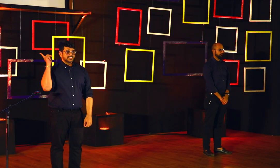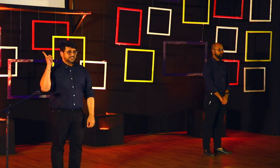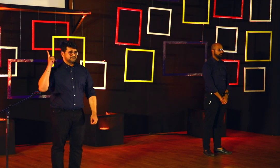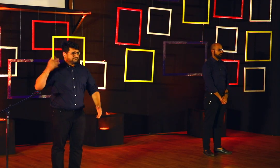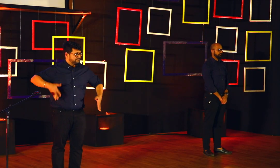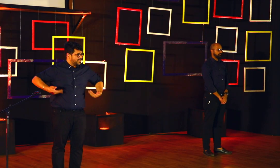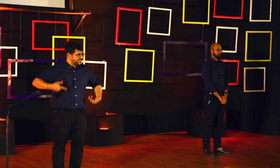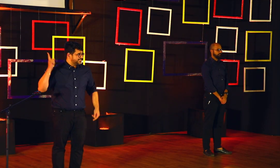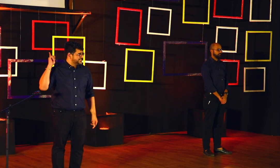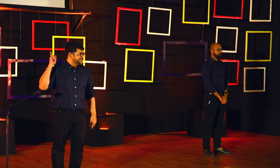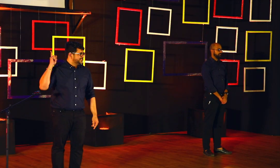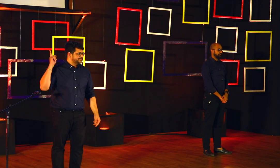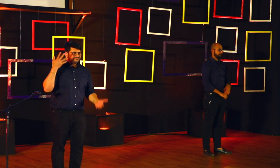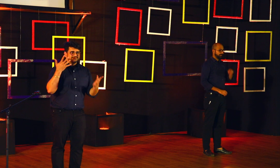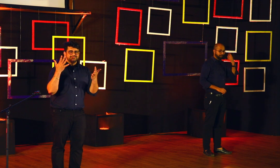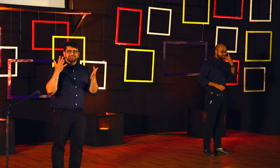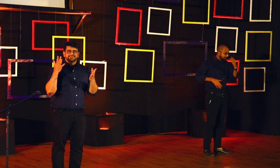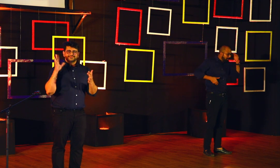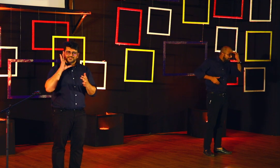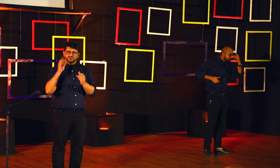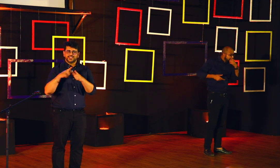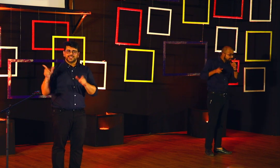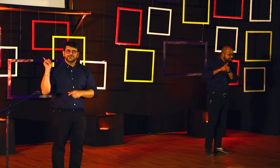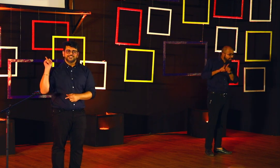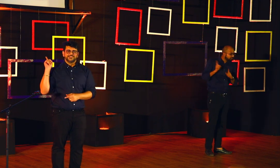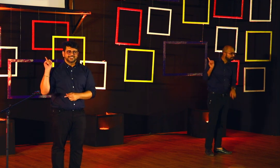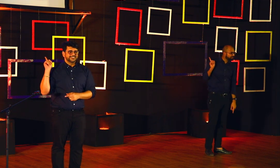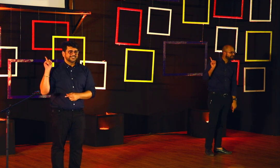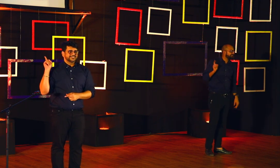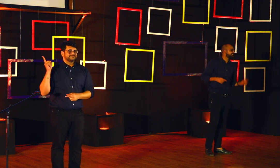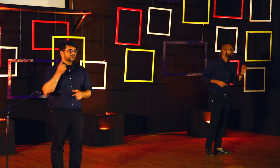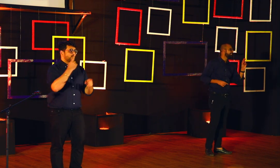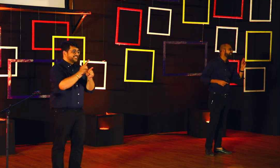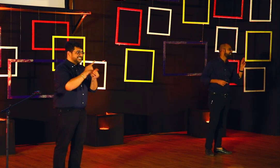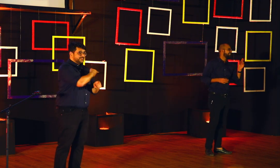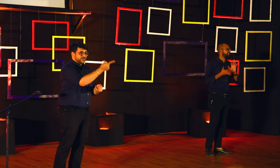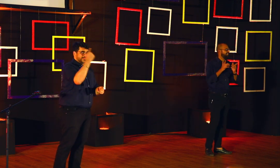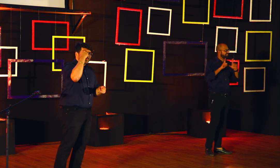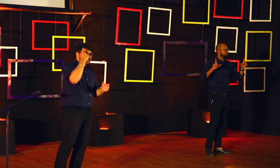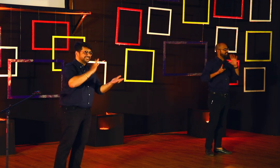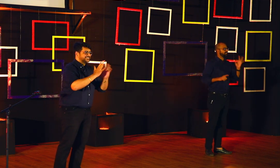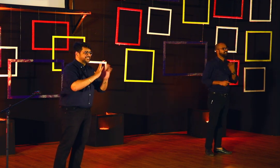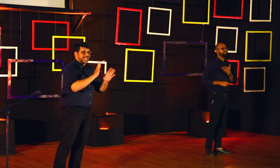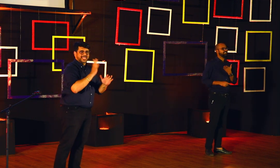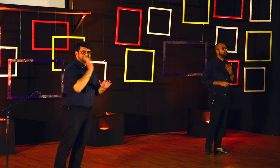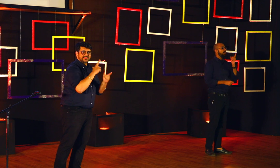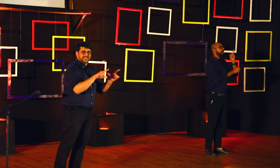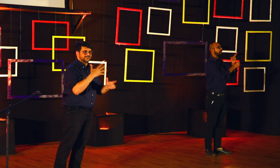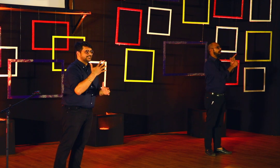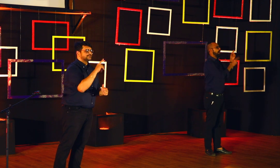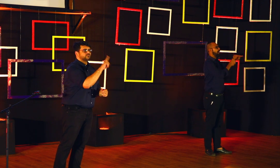Did you see this? Does he look like a monkey? It's a true language. So teachers, you know, you might think that sign language